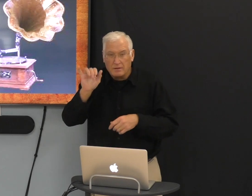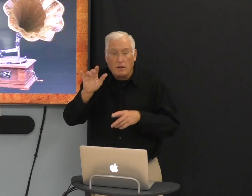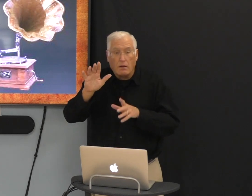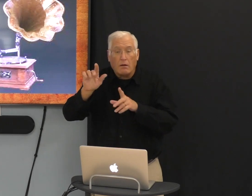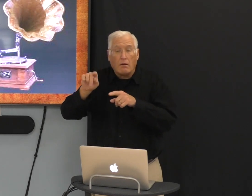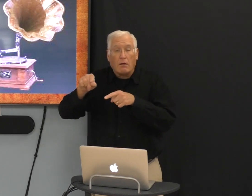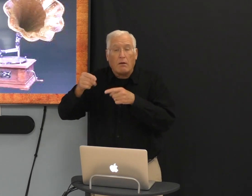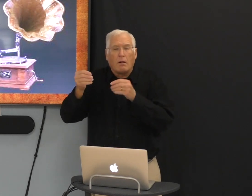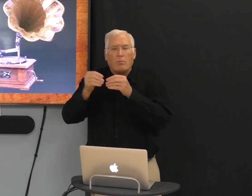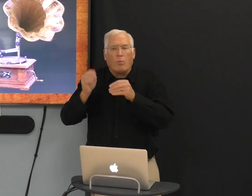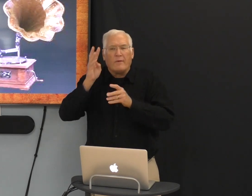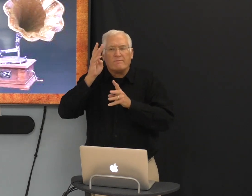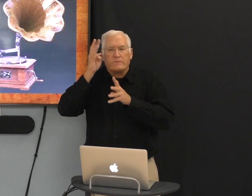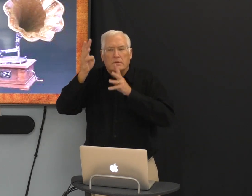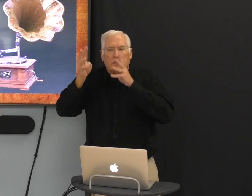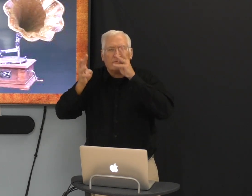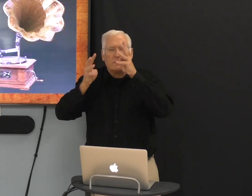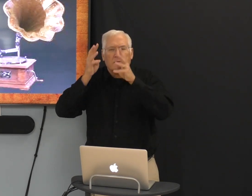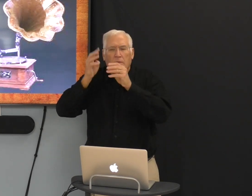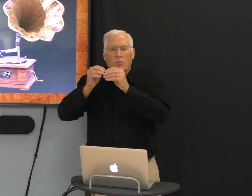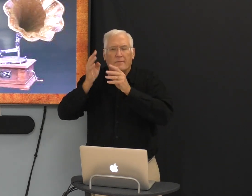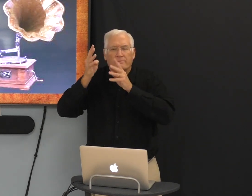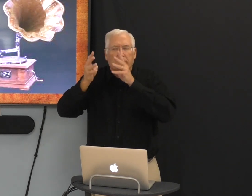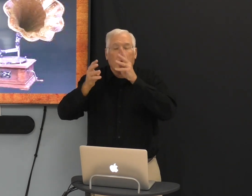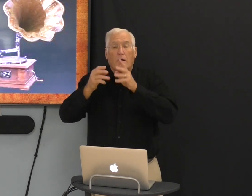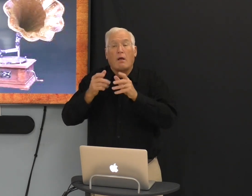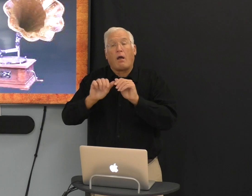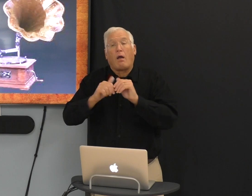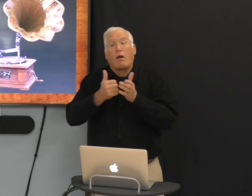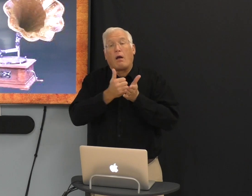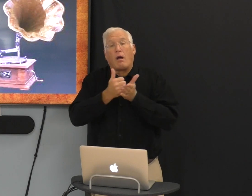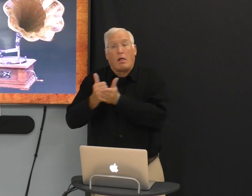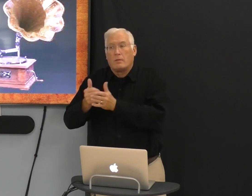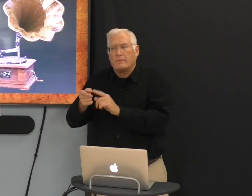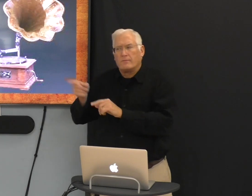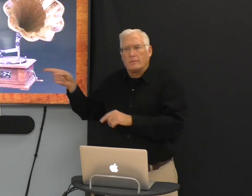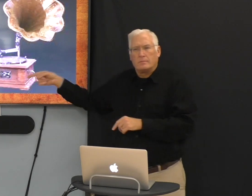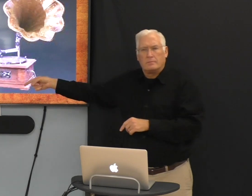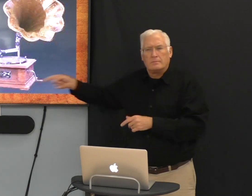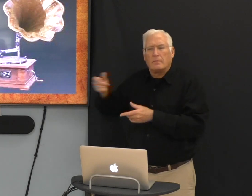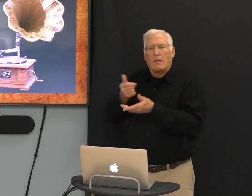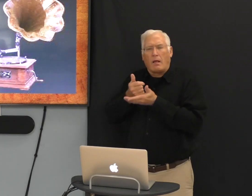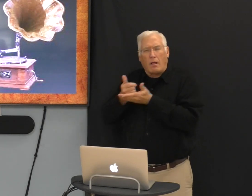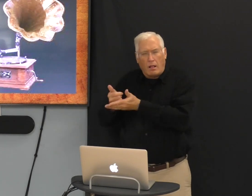In 1876, you know, inventions, technology,